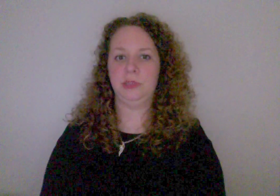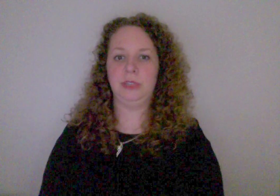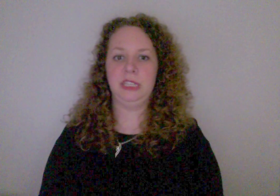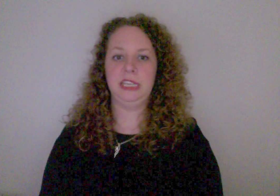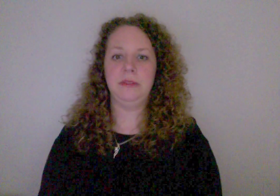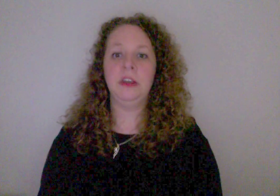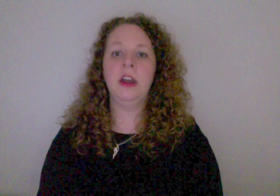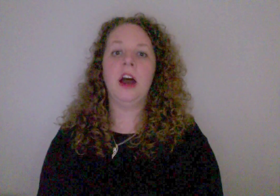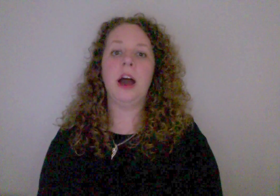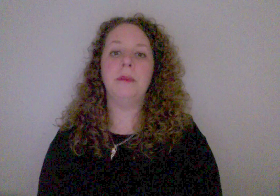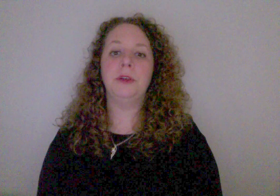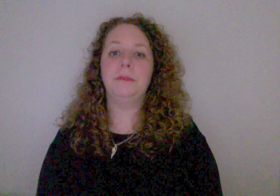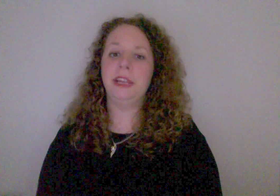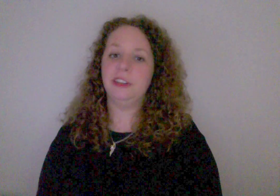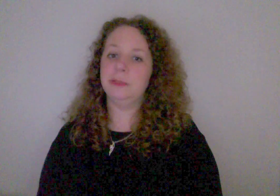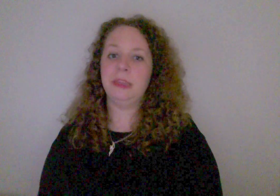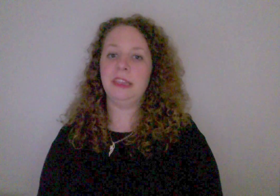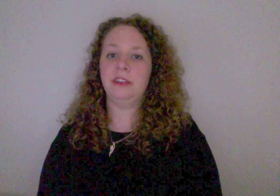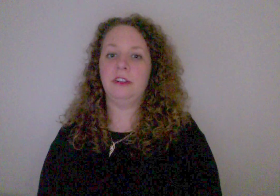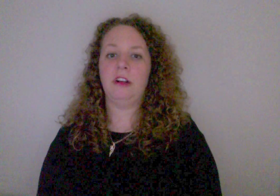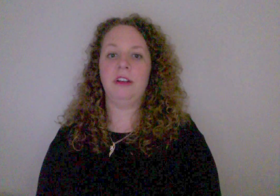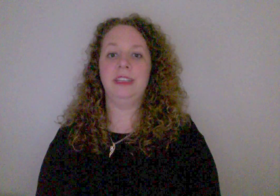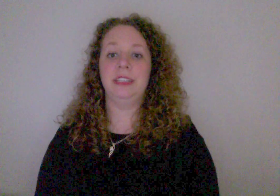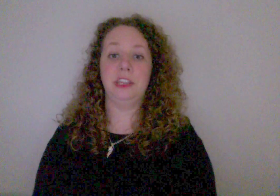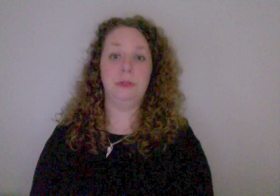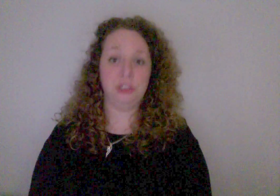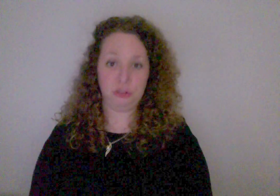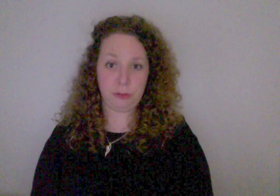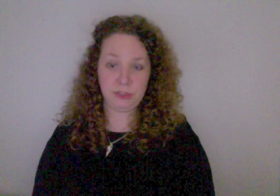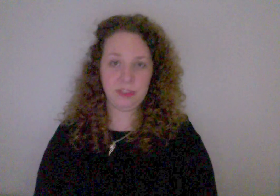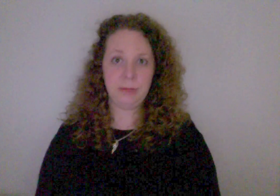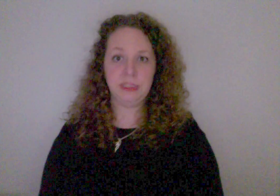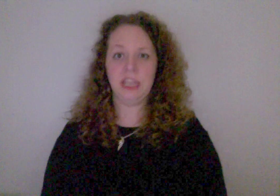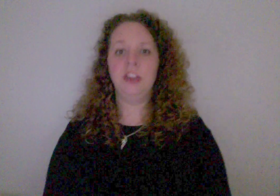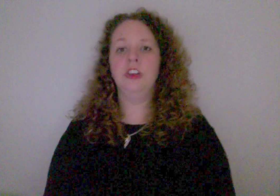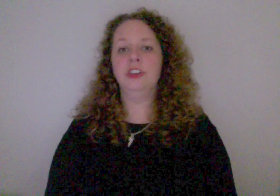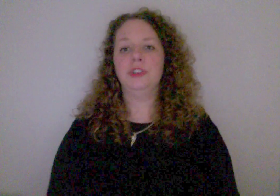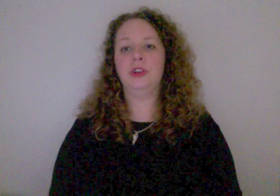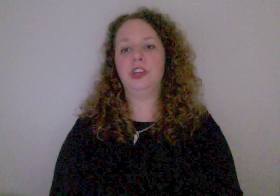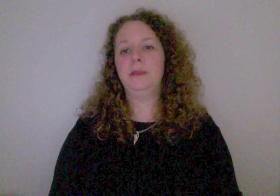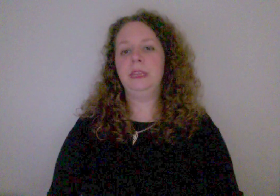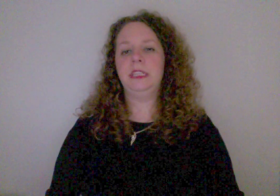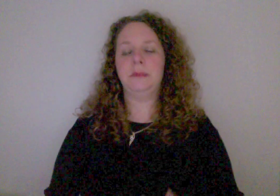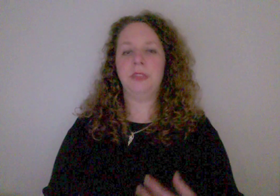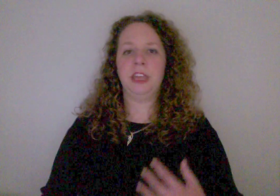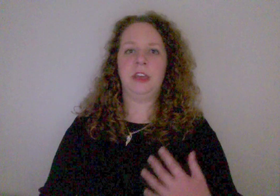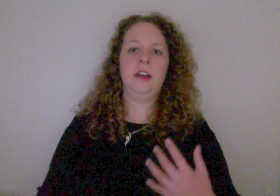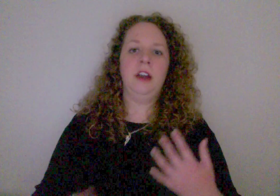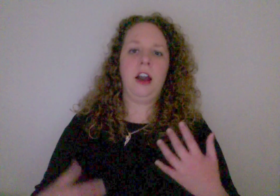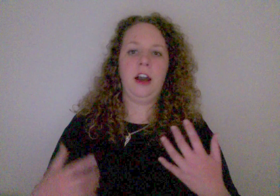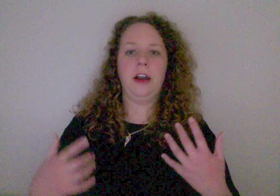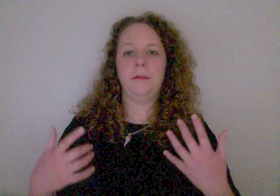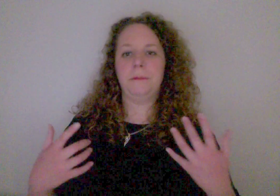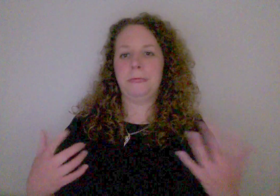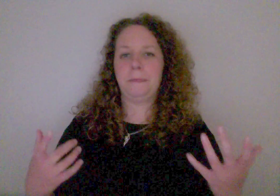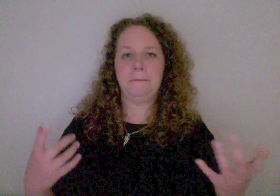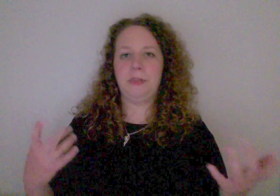with a D. Your peers may later on assign you a descriptive name sign. So it could be something because